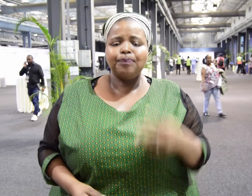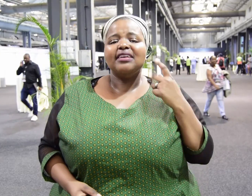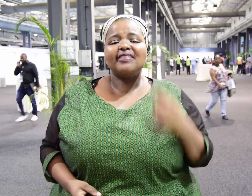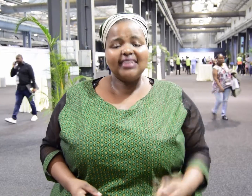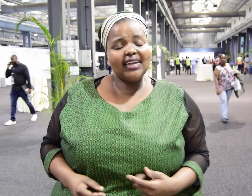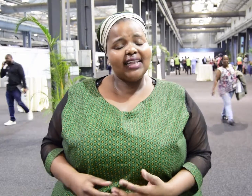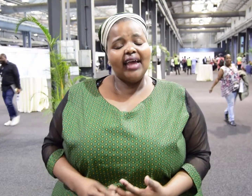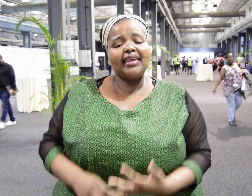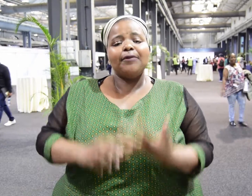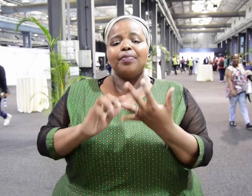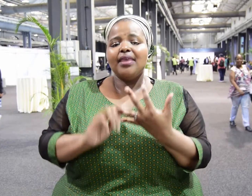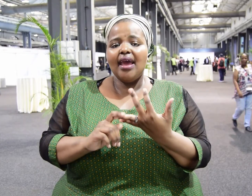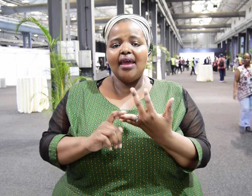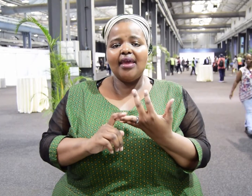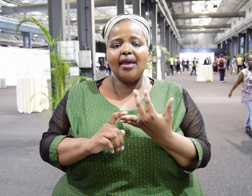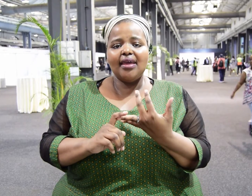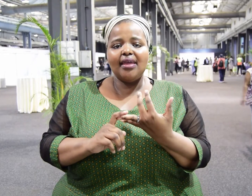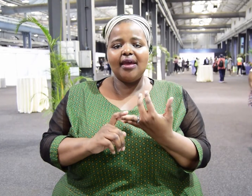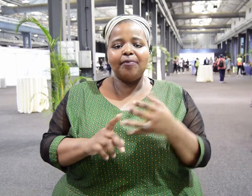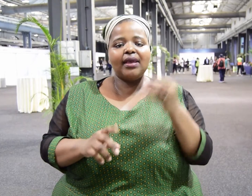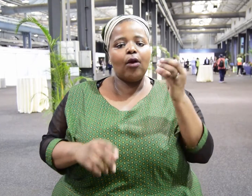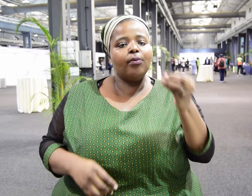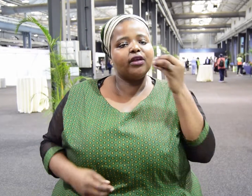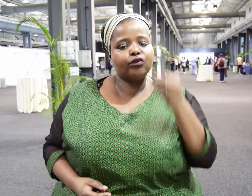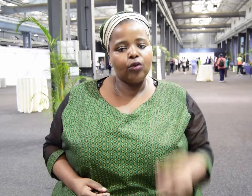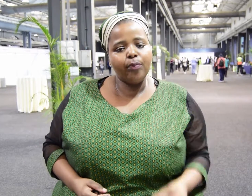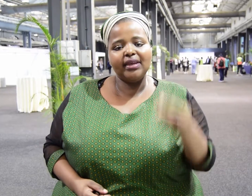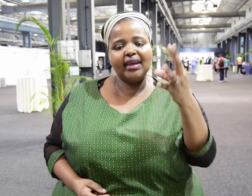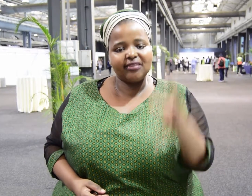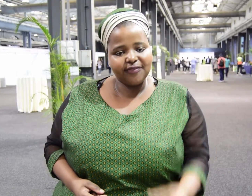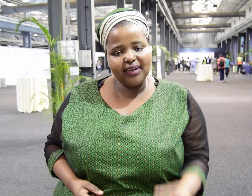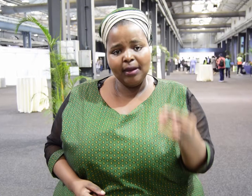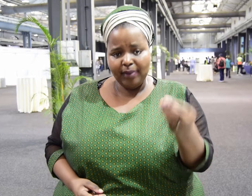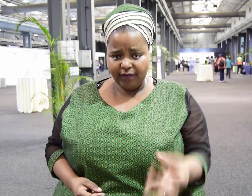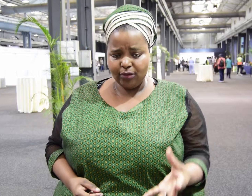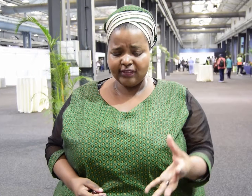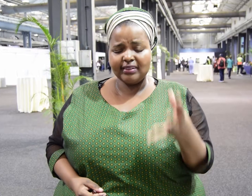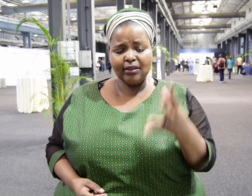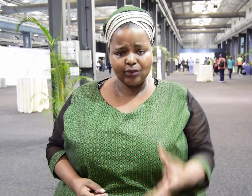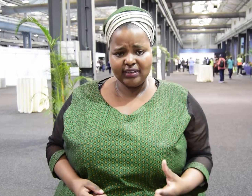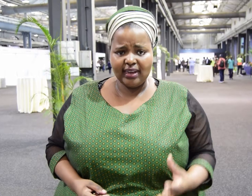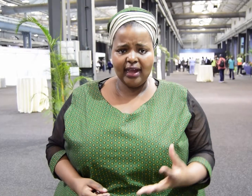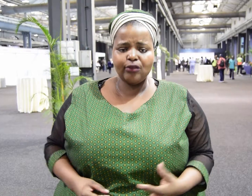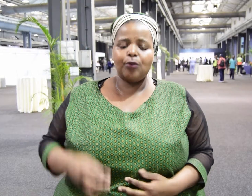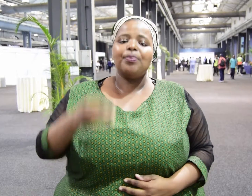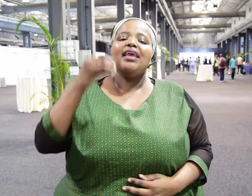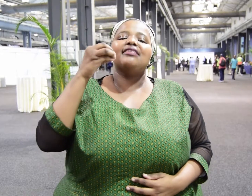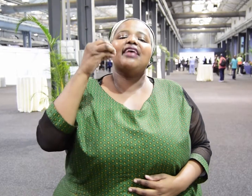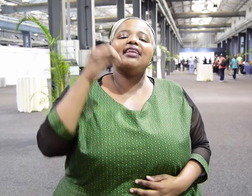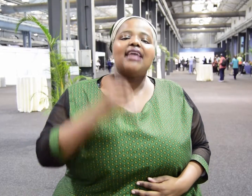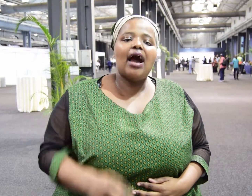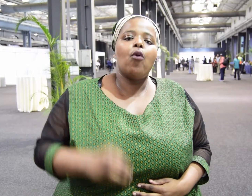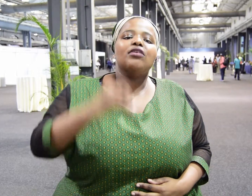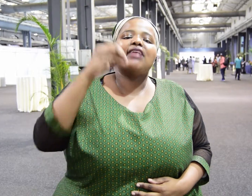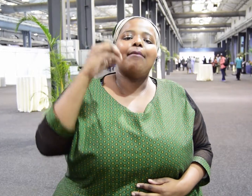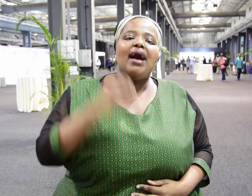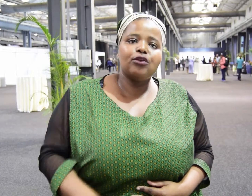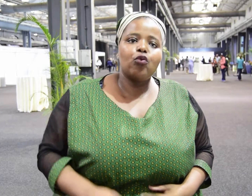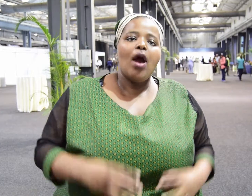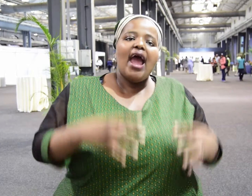the don't worry about the In case government, you have or to not